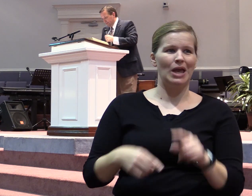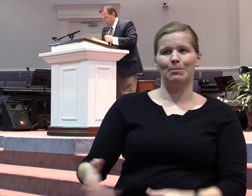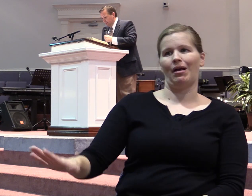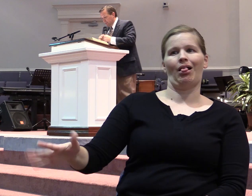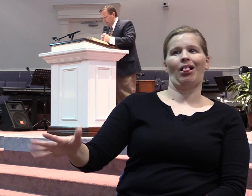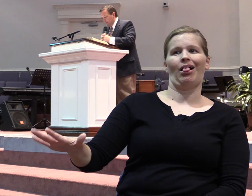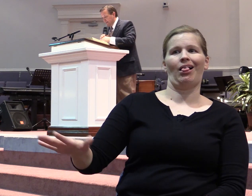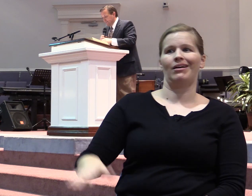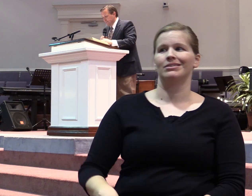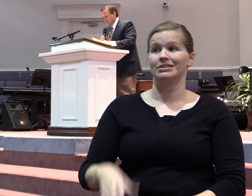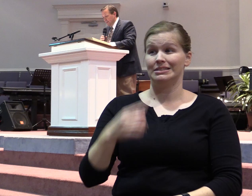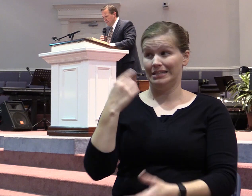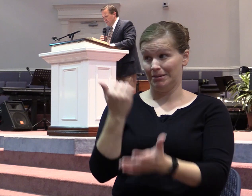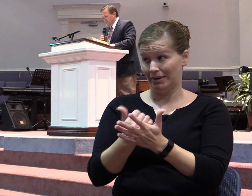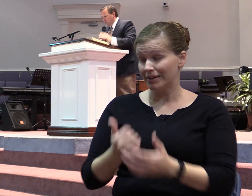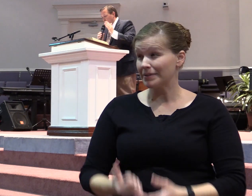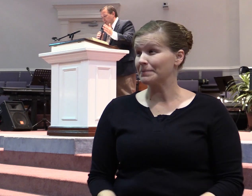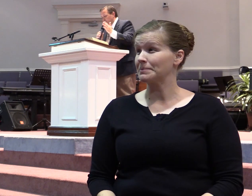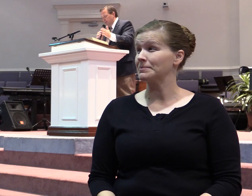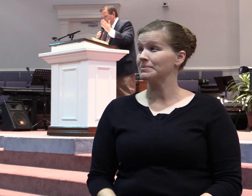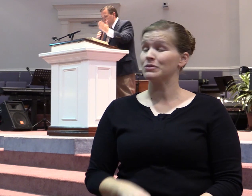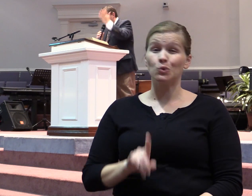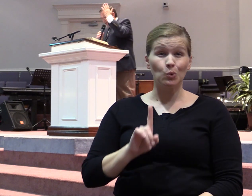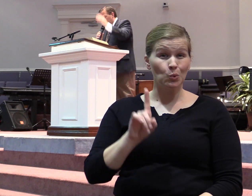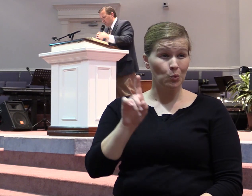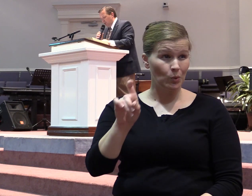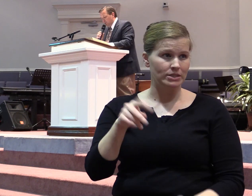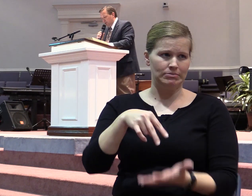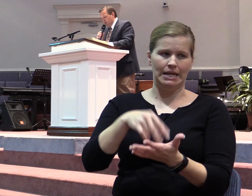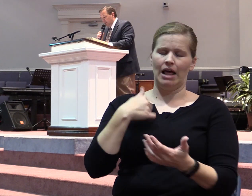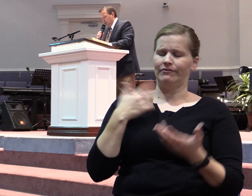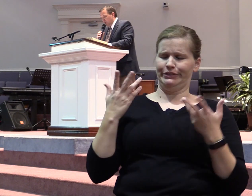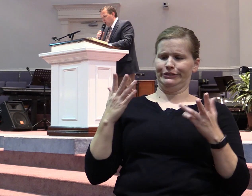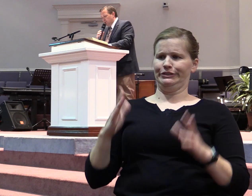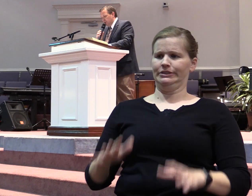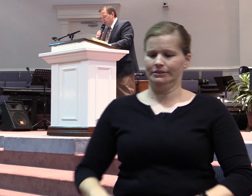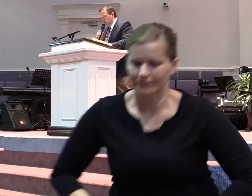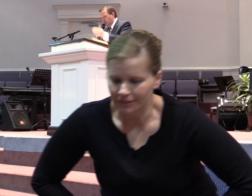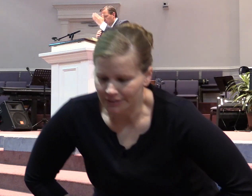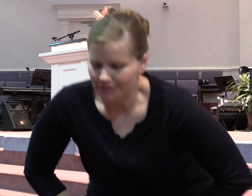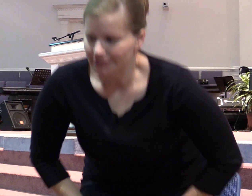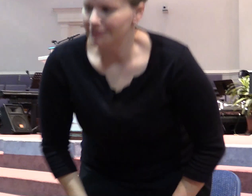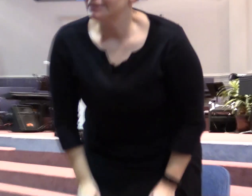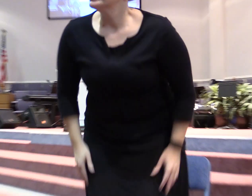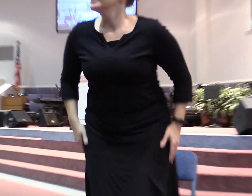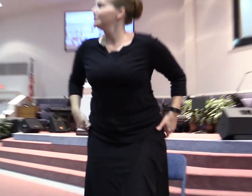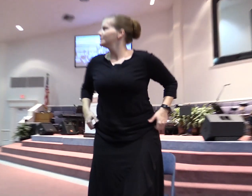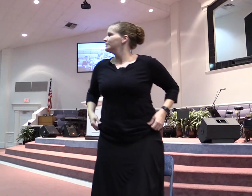Somebody shout Amen. So the question is, Stan, I'll close with this. The question is, I know Brother Carmody's got some folks we need to